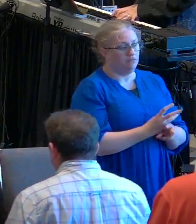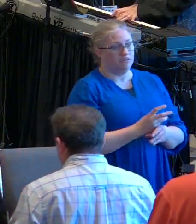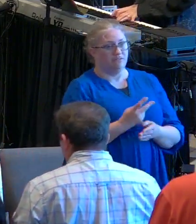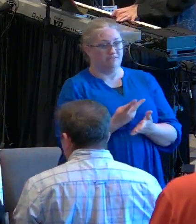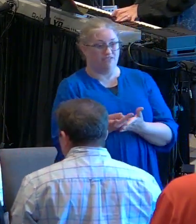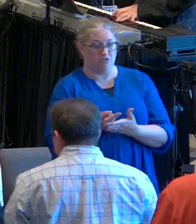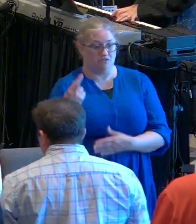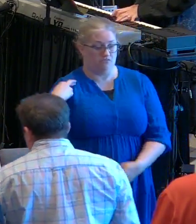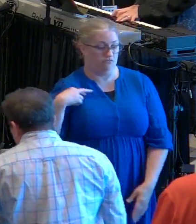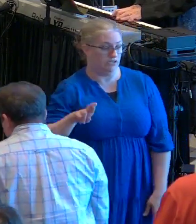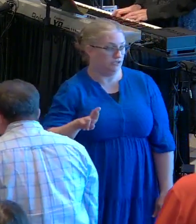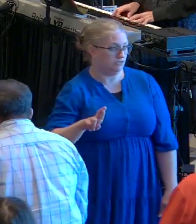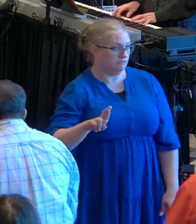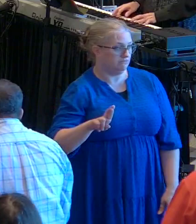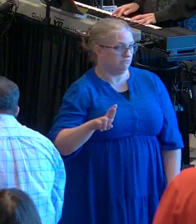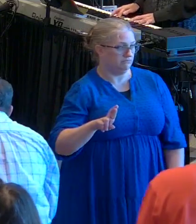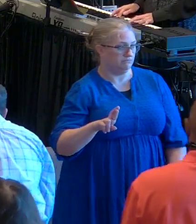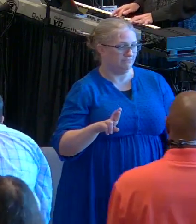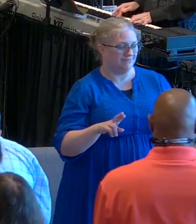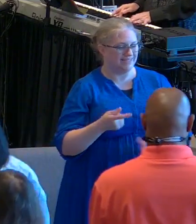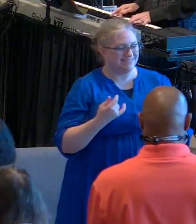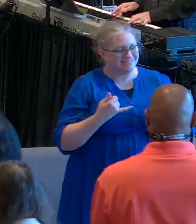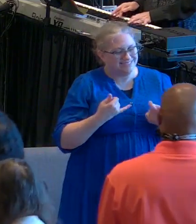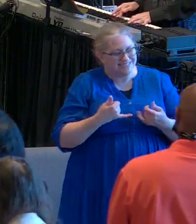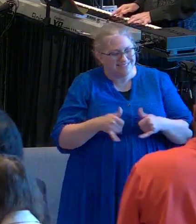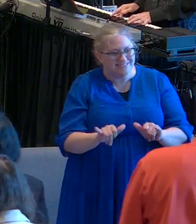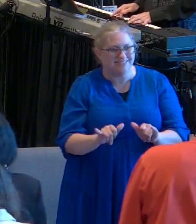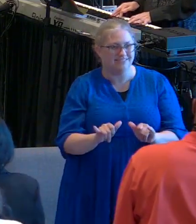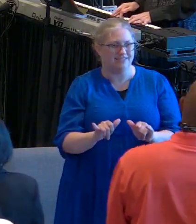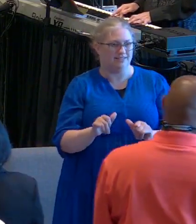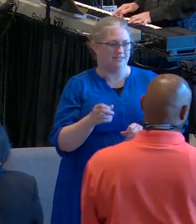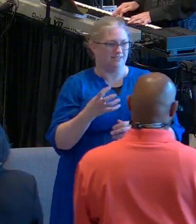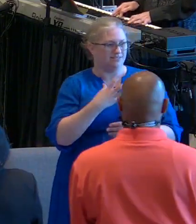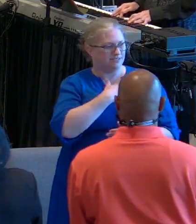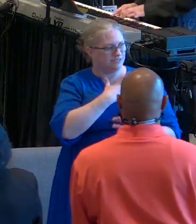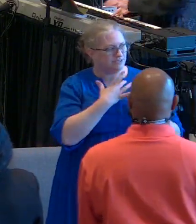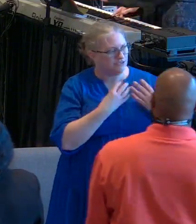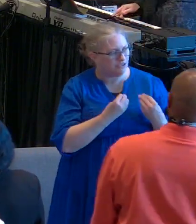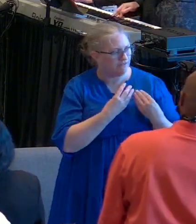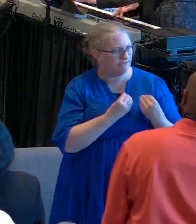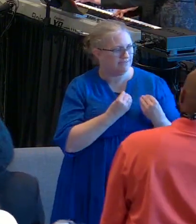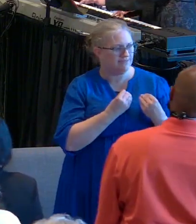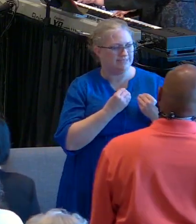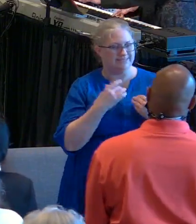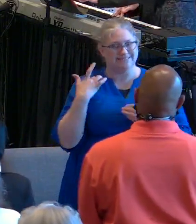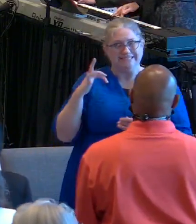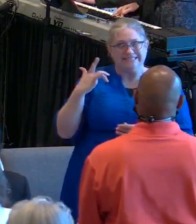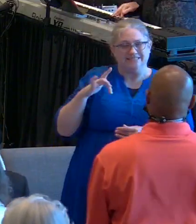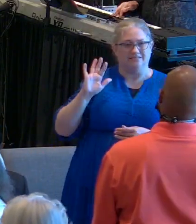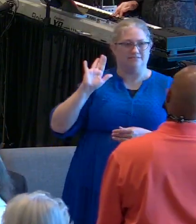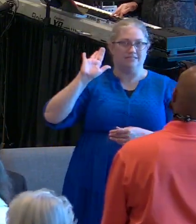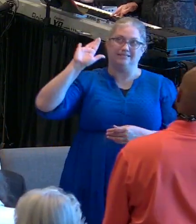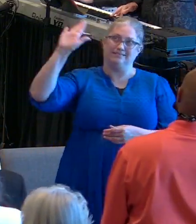religion. It's still soft and sensitive to the touch of the master's hand.